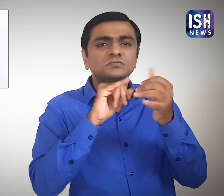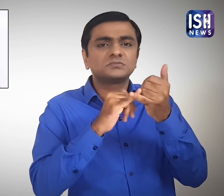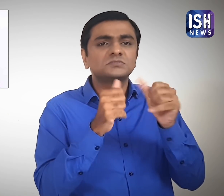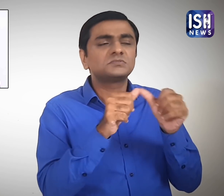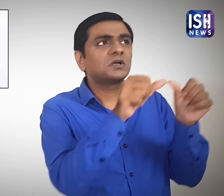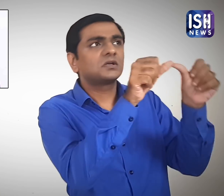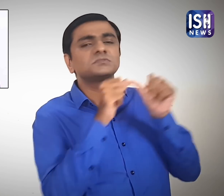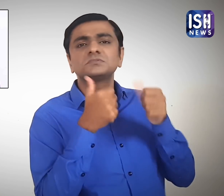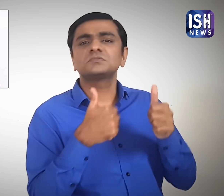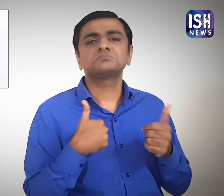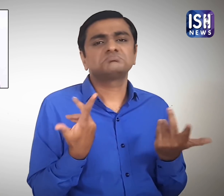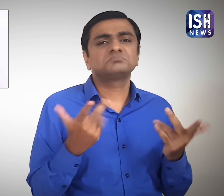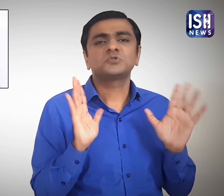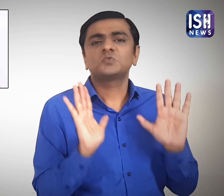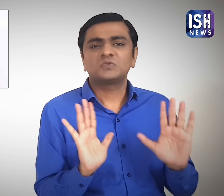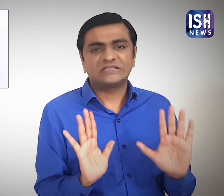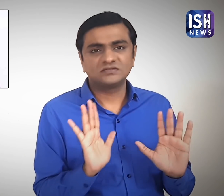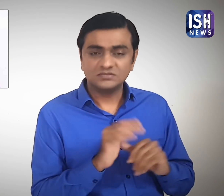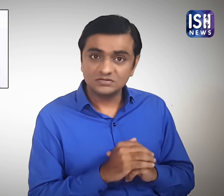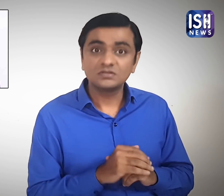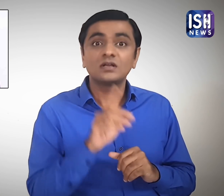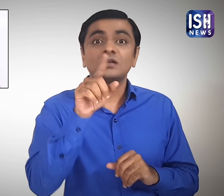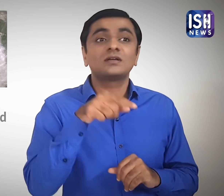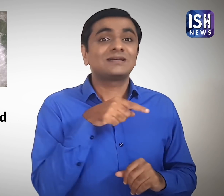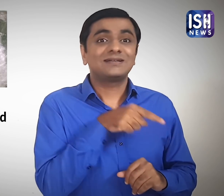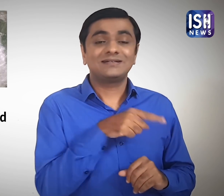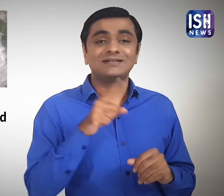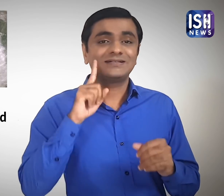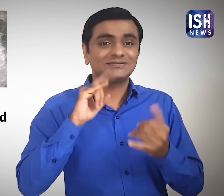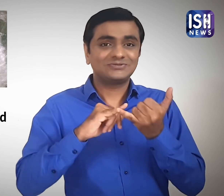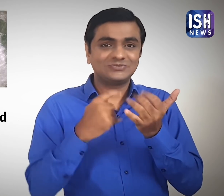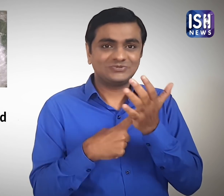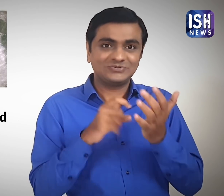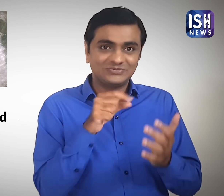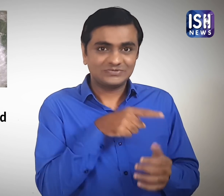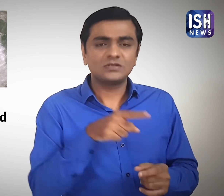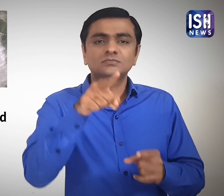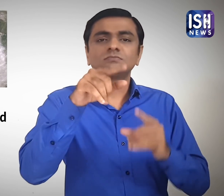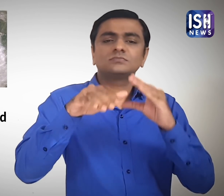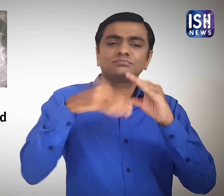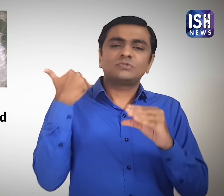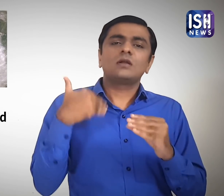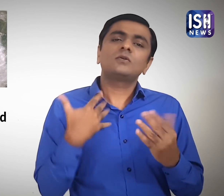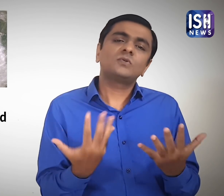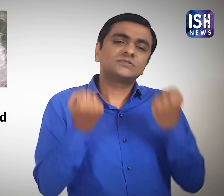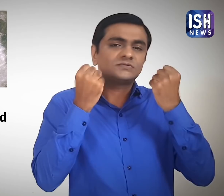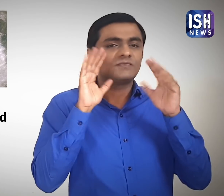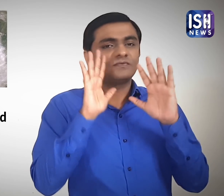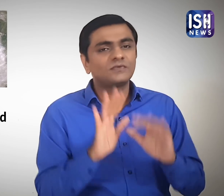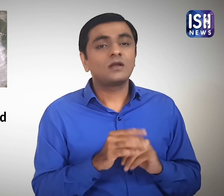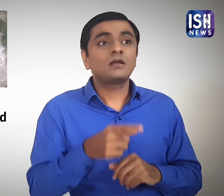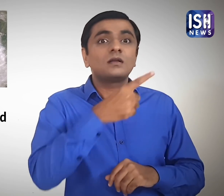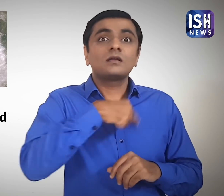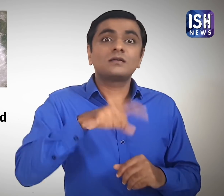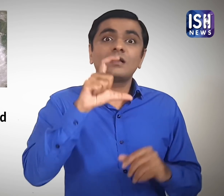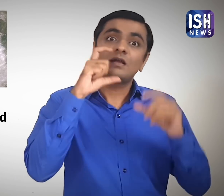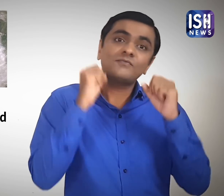We have not heard anything from NASA still, but yes, we have received an email from Shanmuga about this. Our